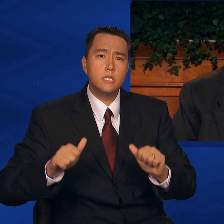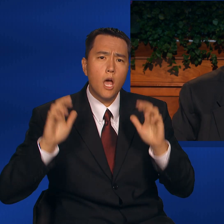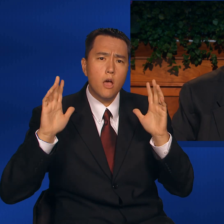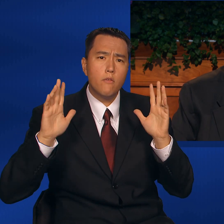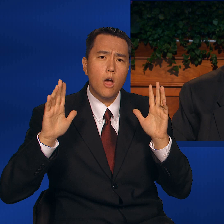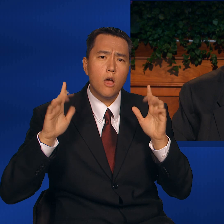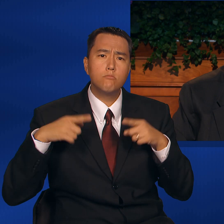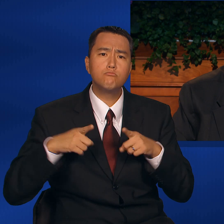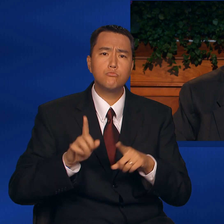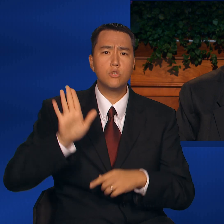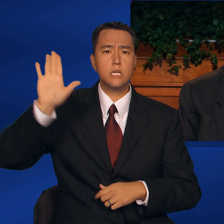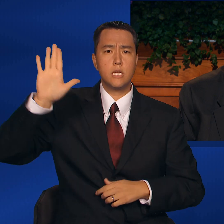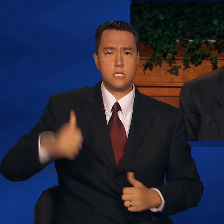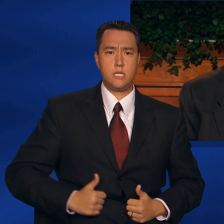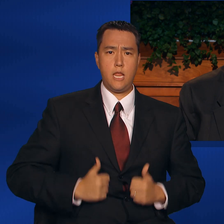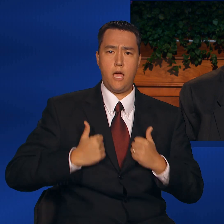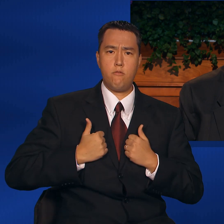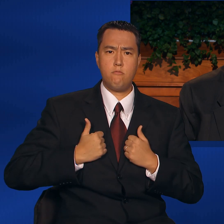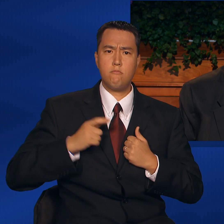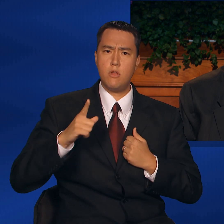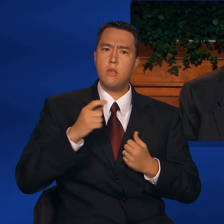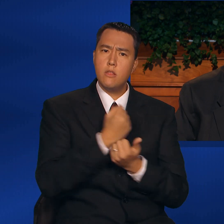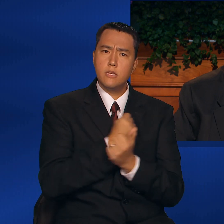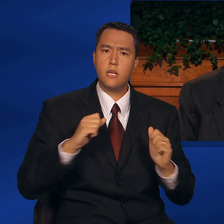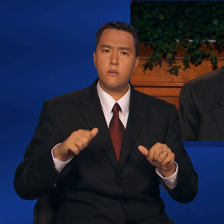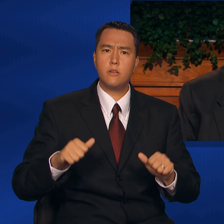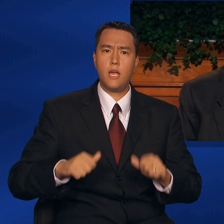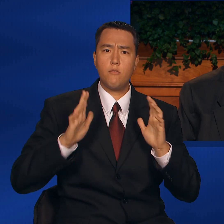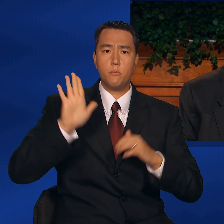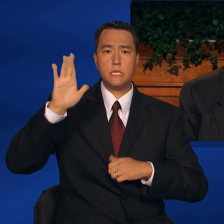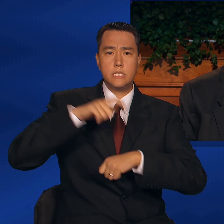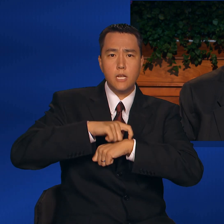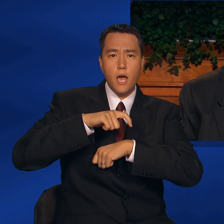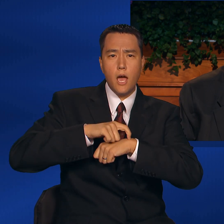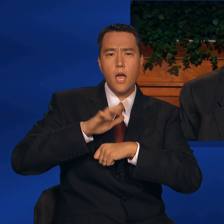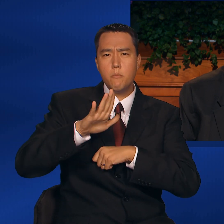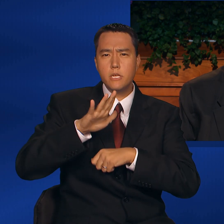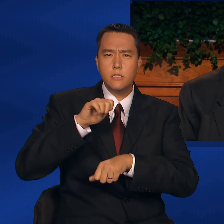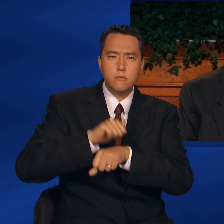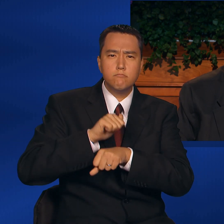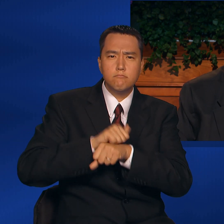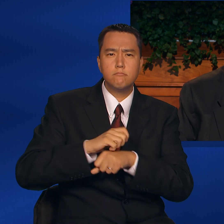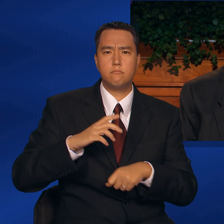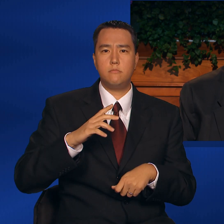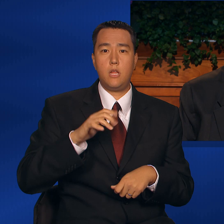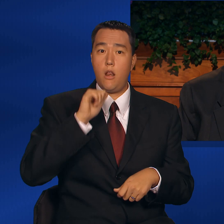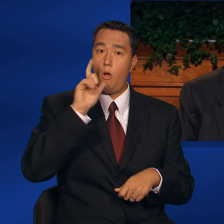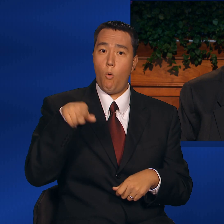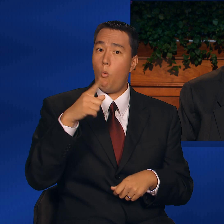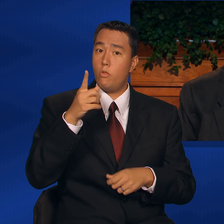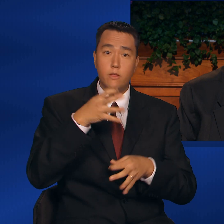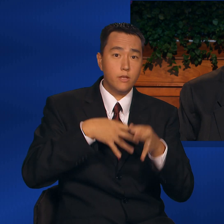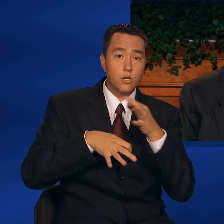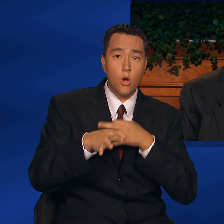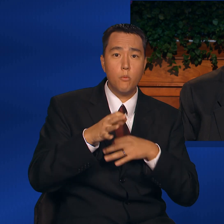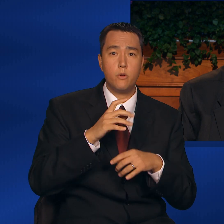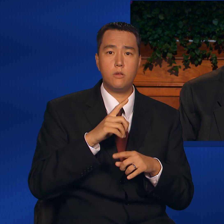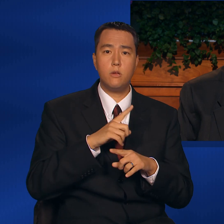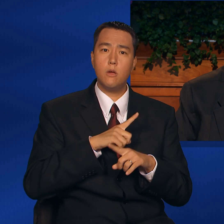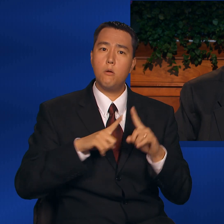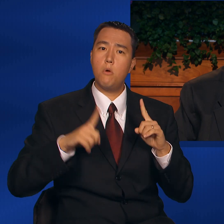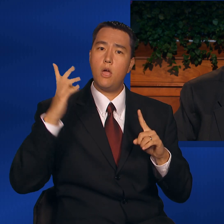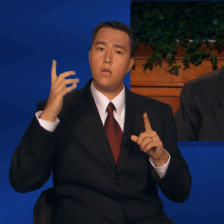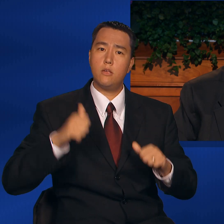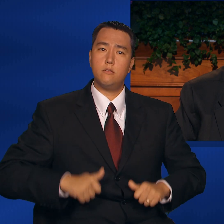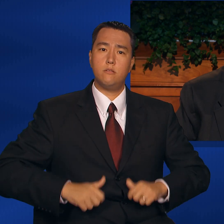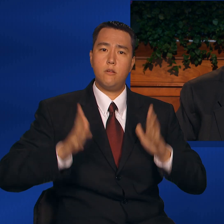Throughout His life, the Savior gave of His time, His energy, and not only the Atonement, He